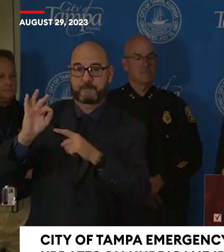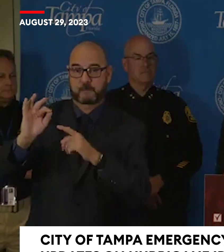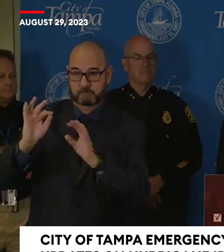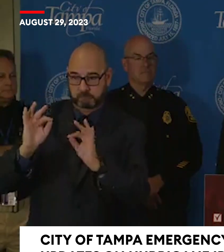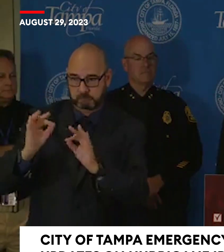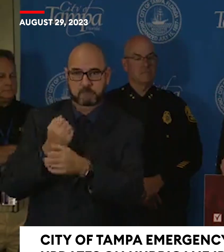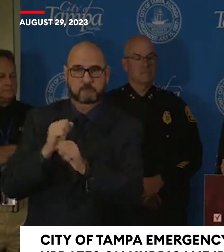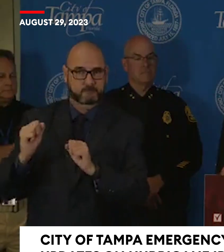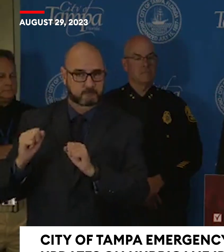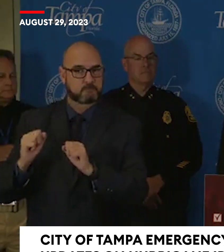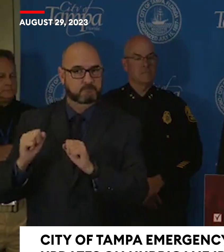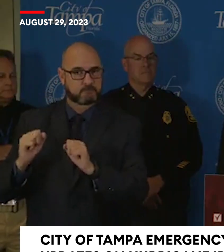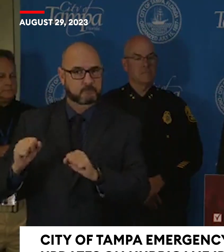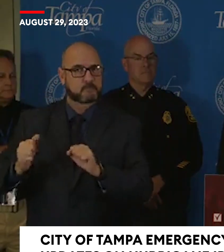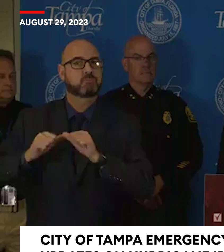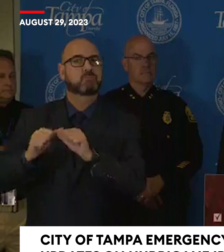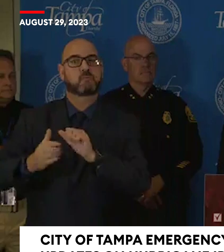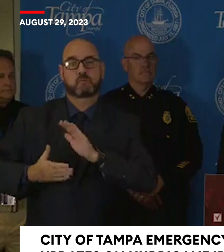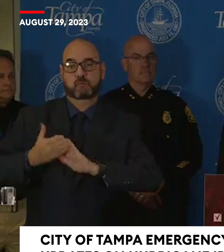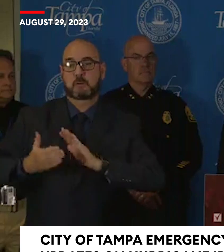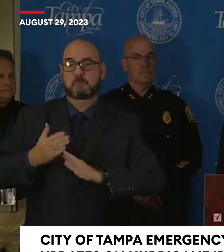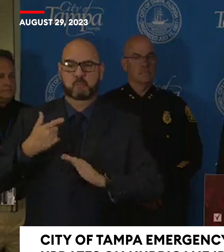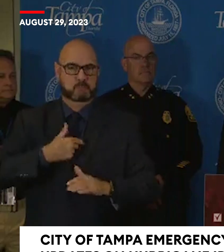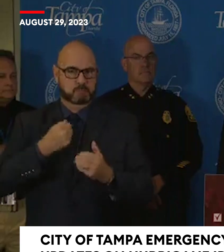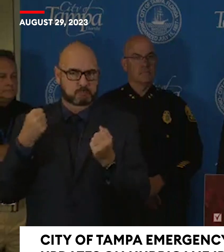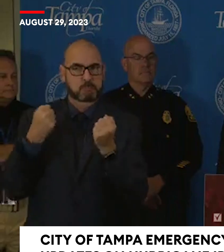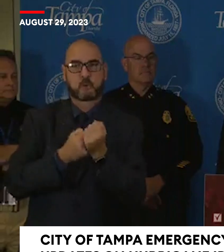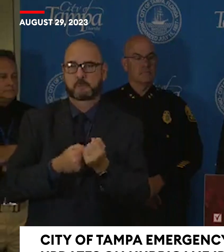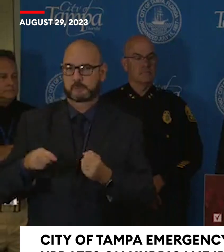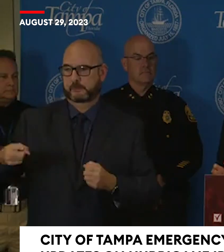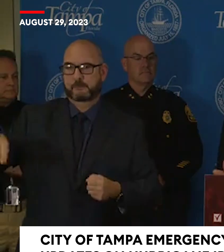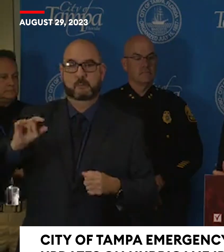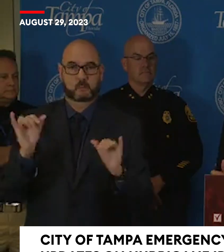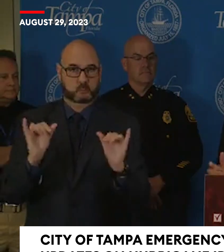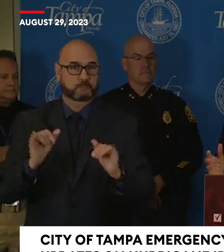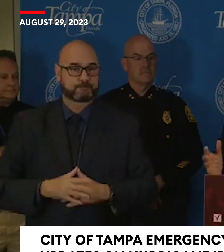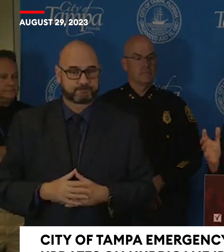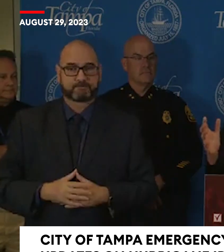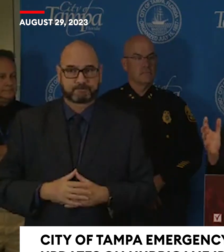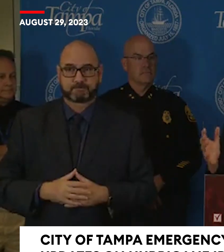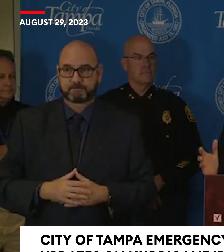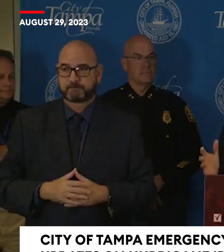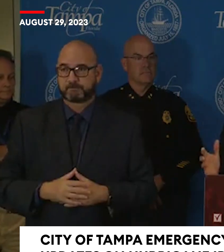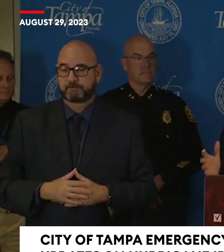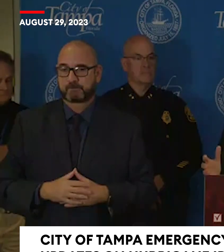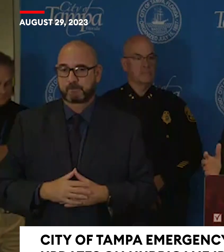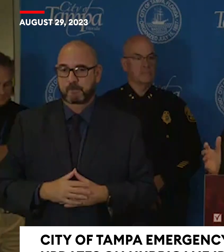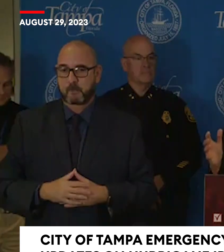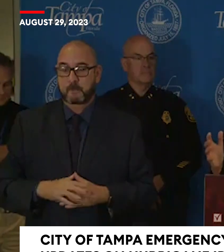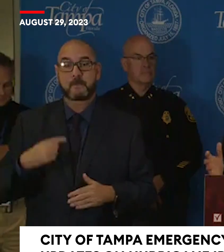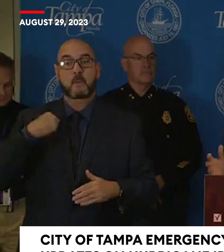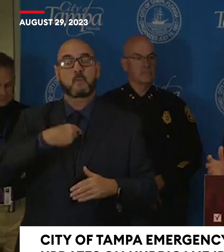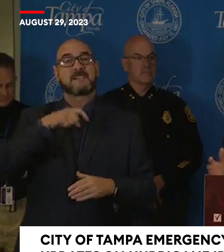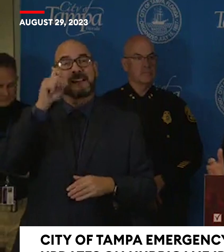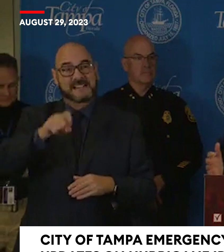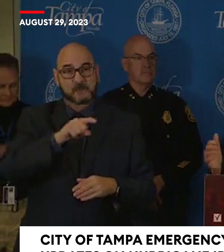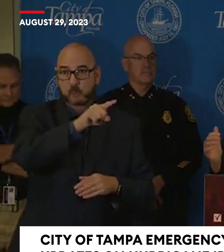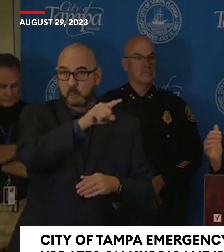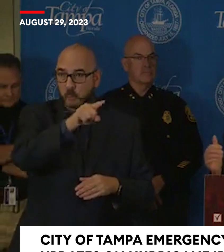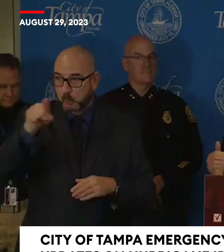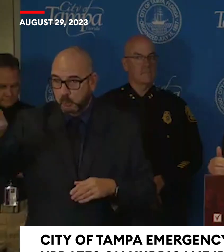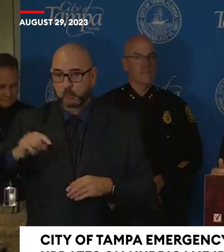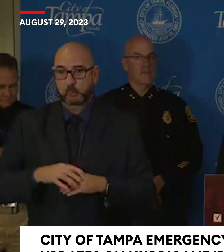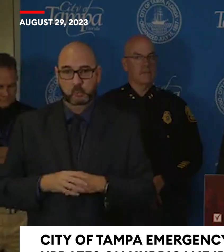we will be there when necessary. But we also need our residents and our visitors